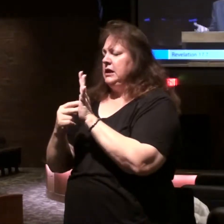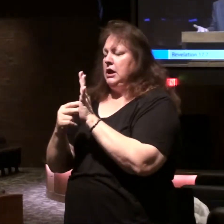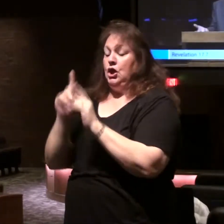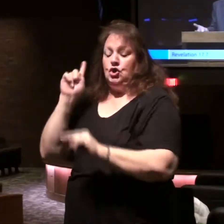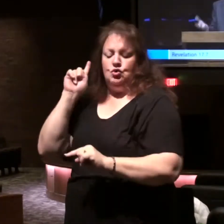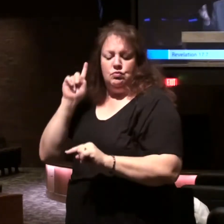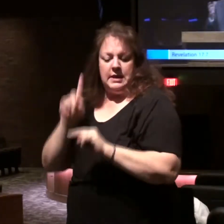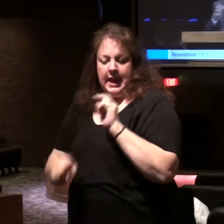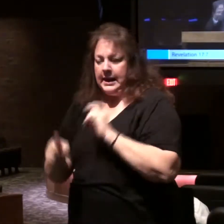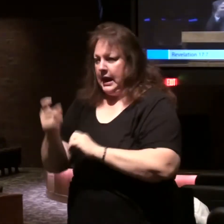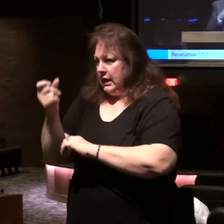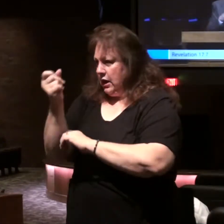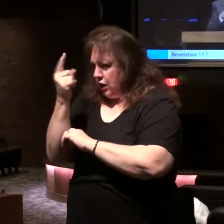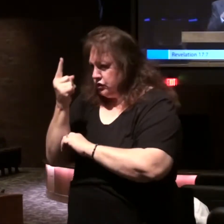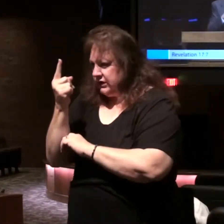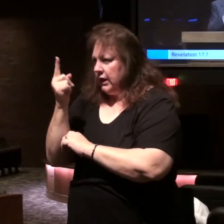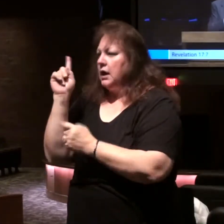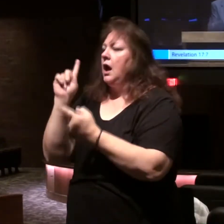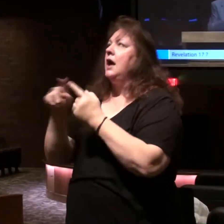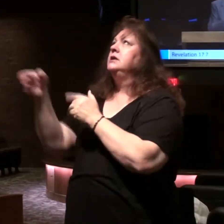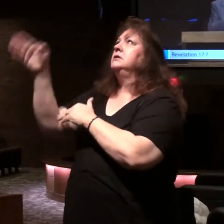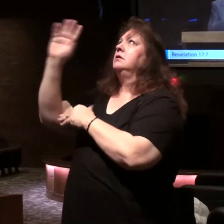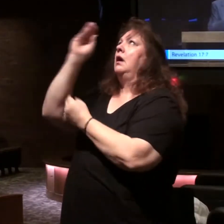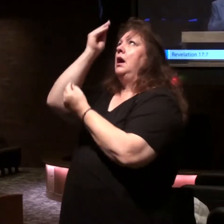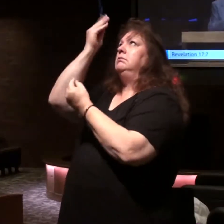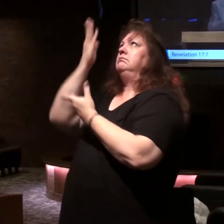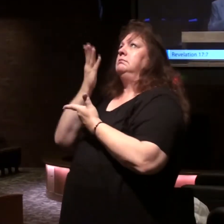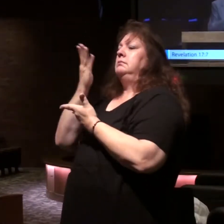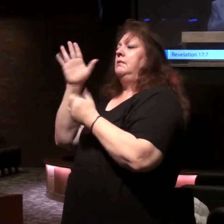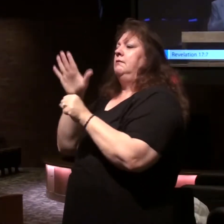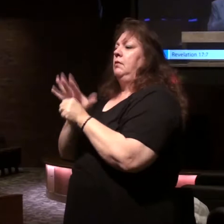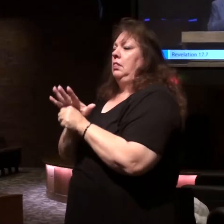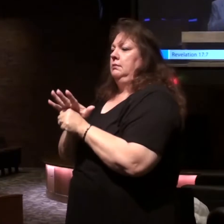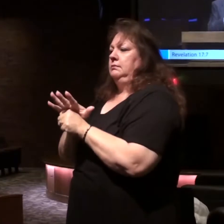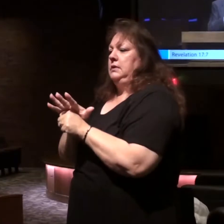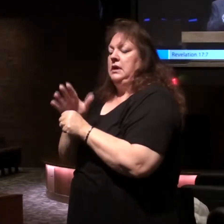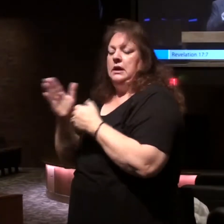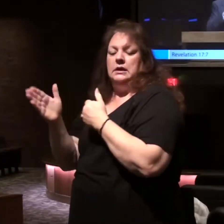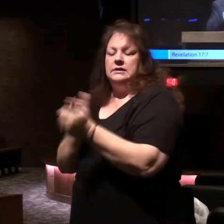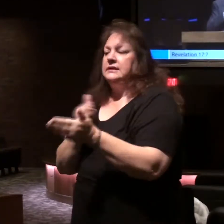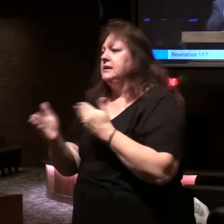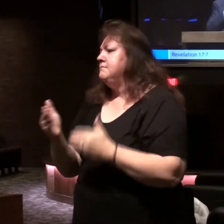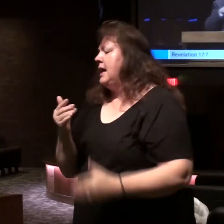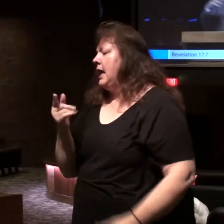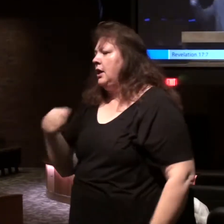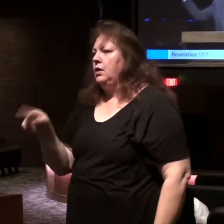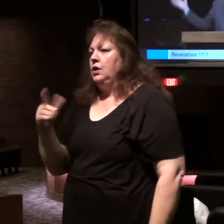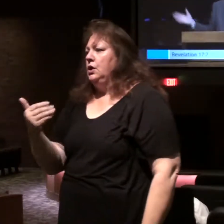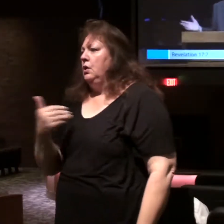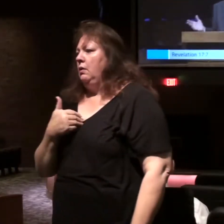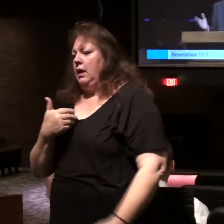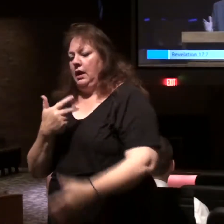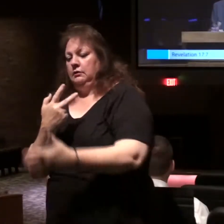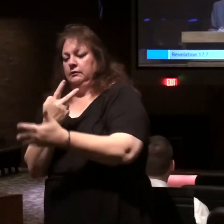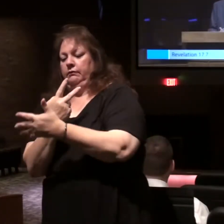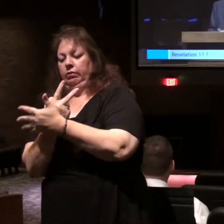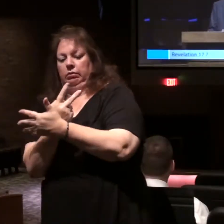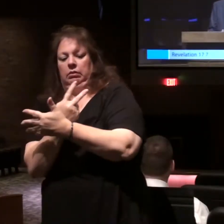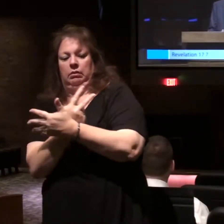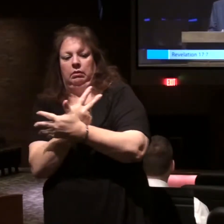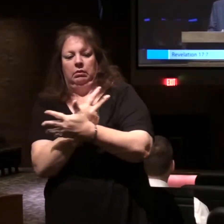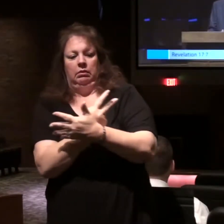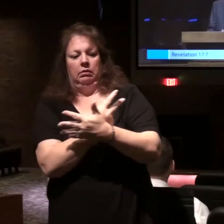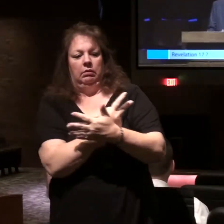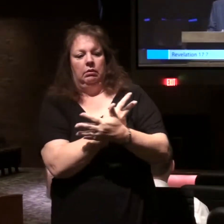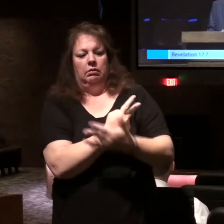understand apart from revelation from God. It doesn't matter if you have three doctor's degrees.